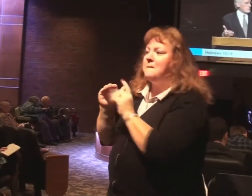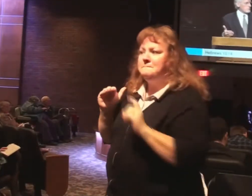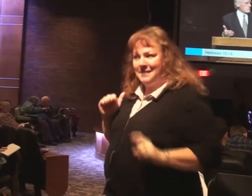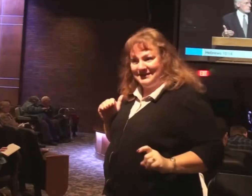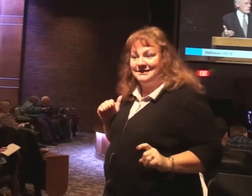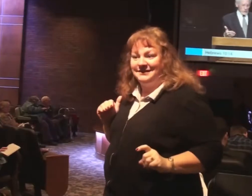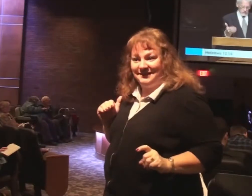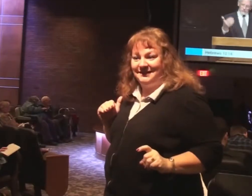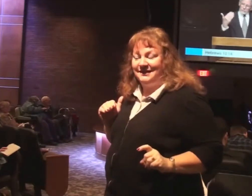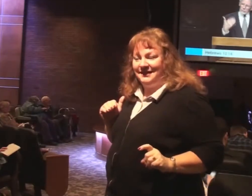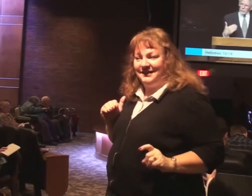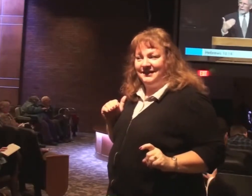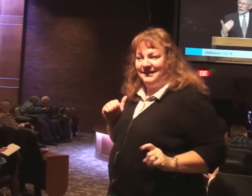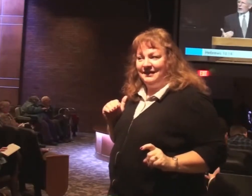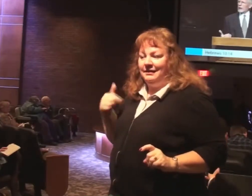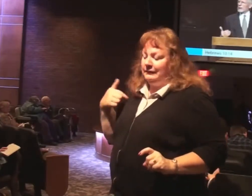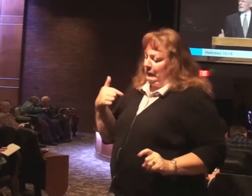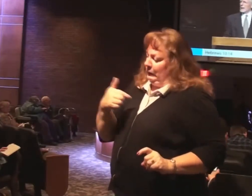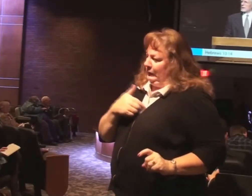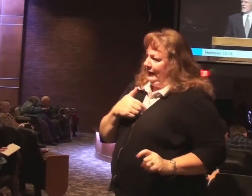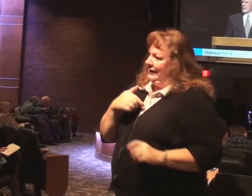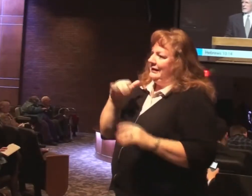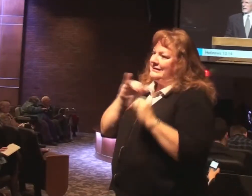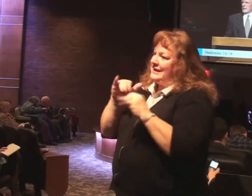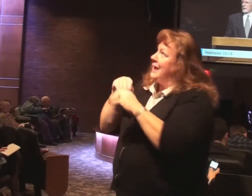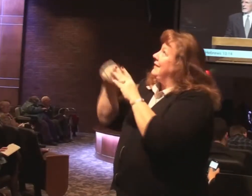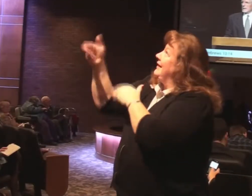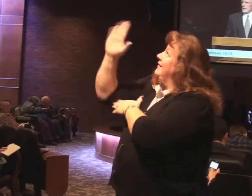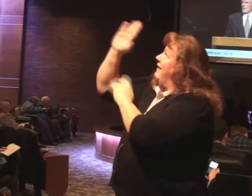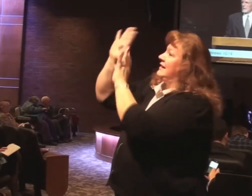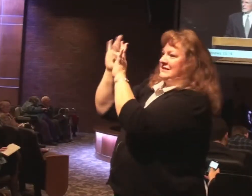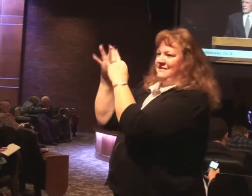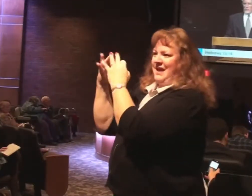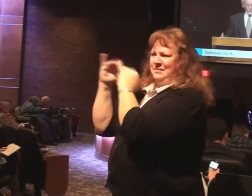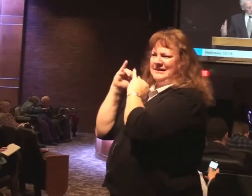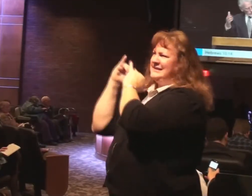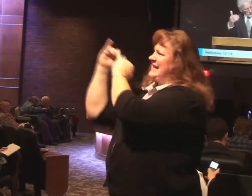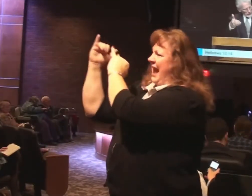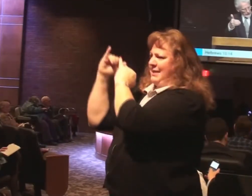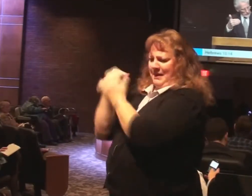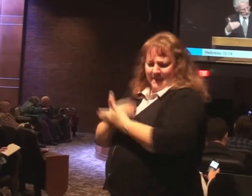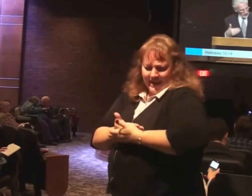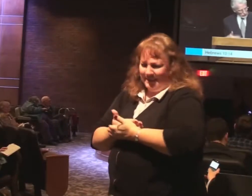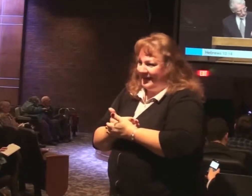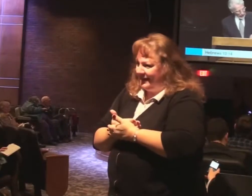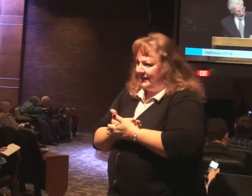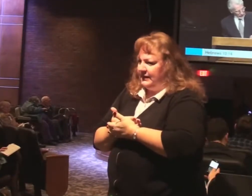So that's what we are in God's family. So he's discipling us. Bringing trials.